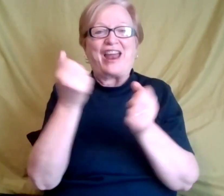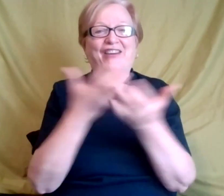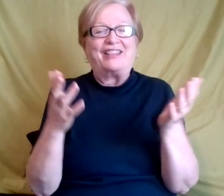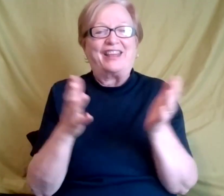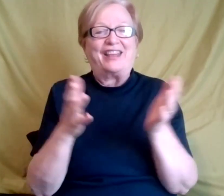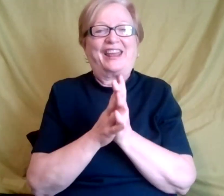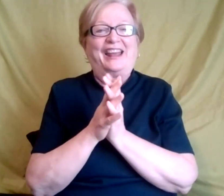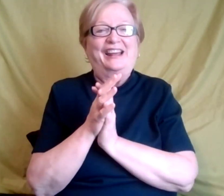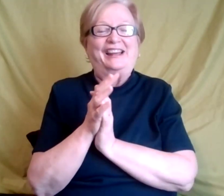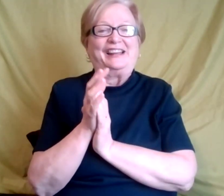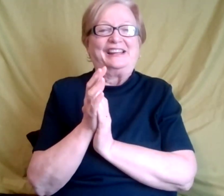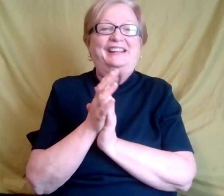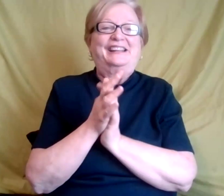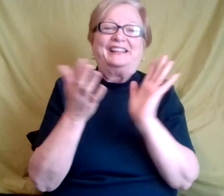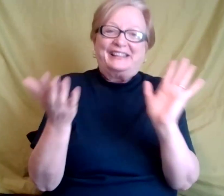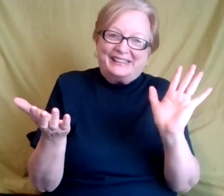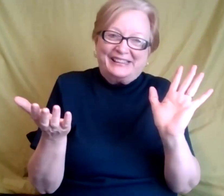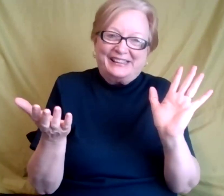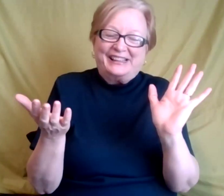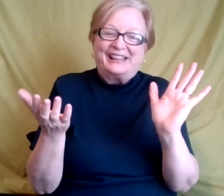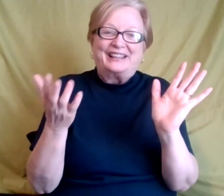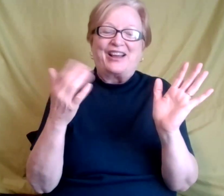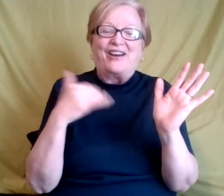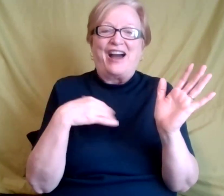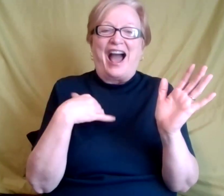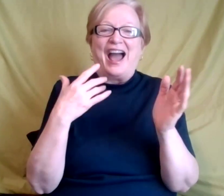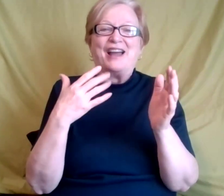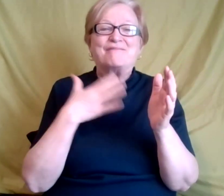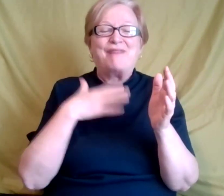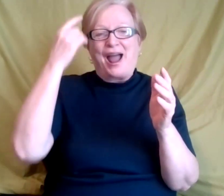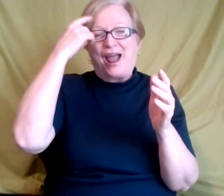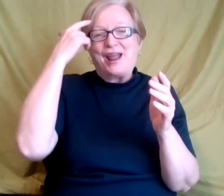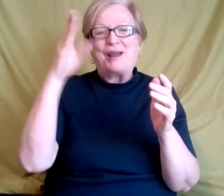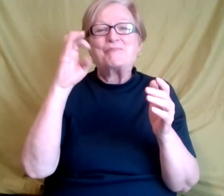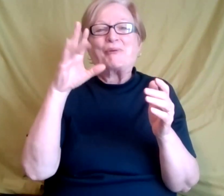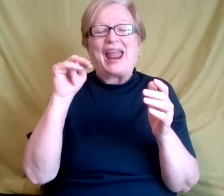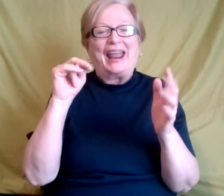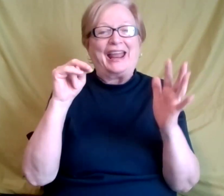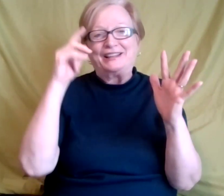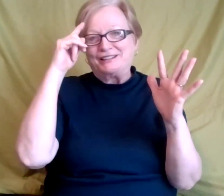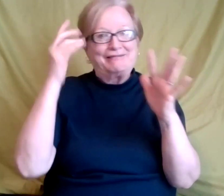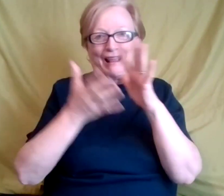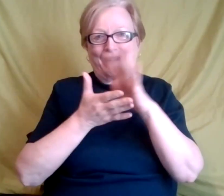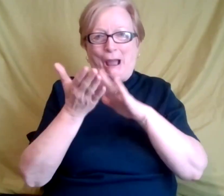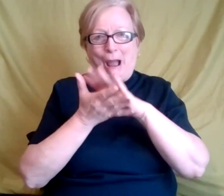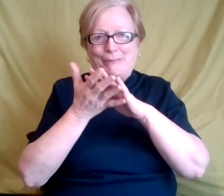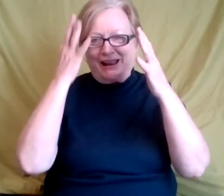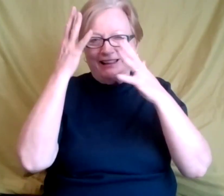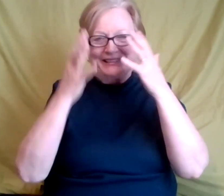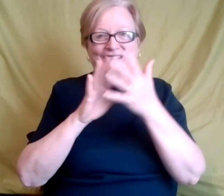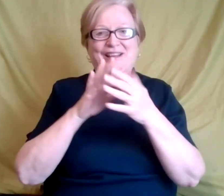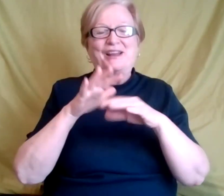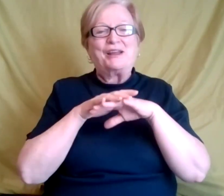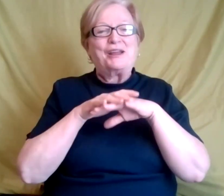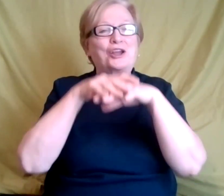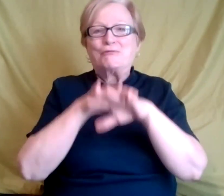this is what I mean by, um, in terms of how my brain, my brain operates. So you can give me a hundred